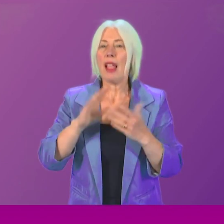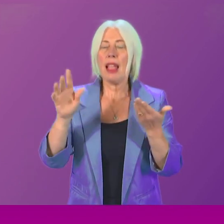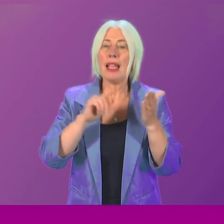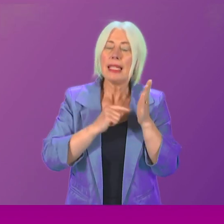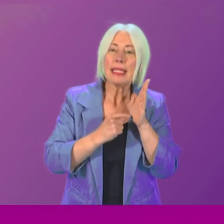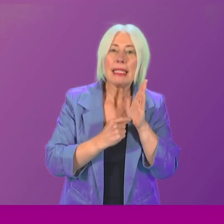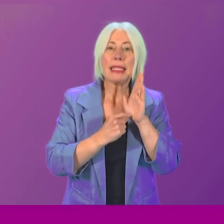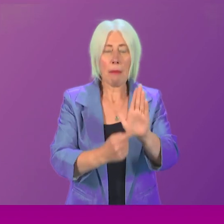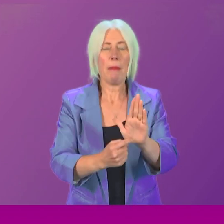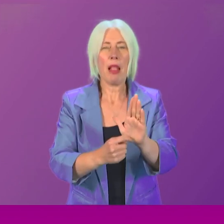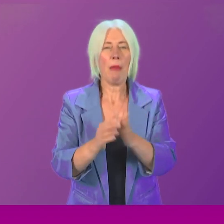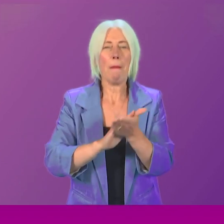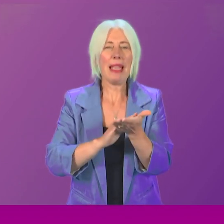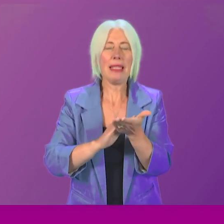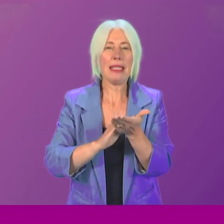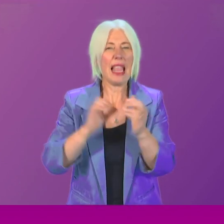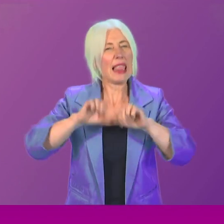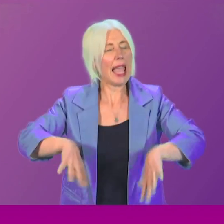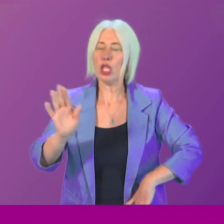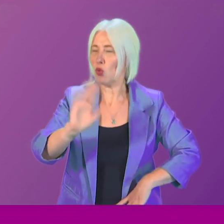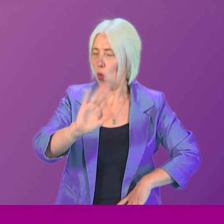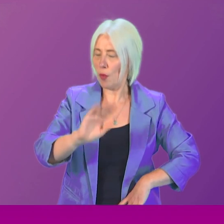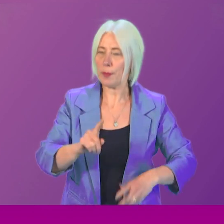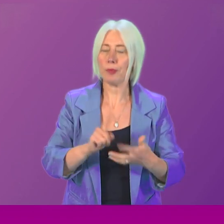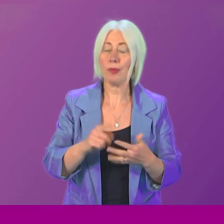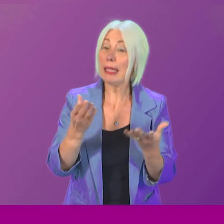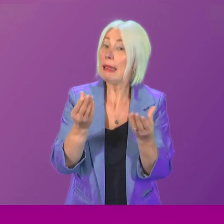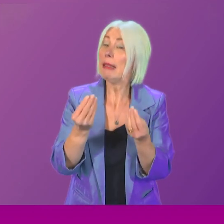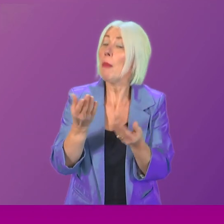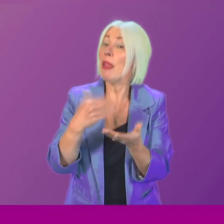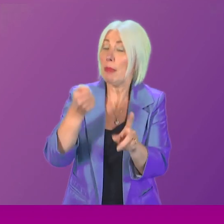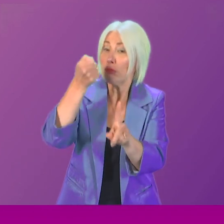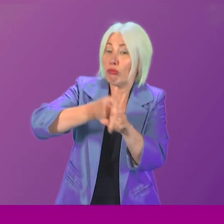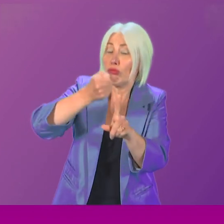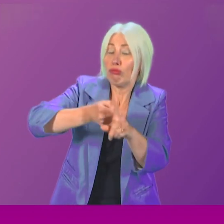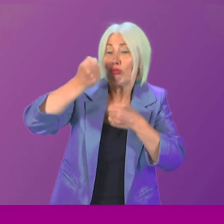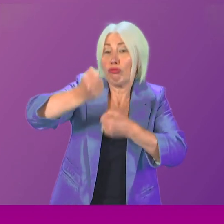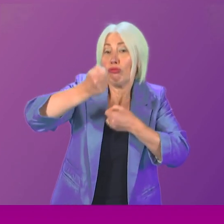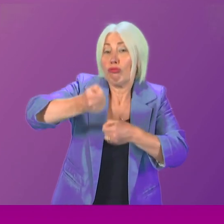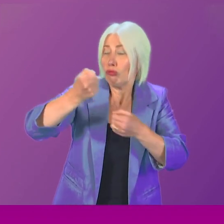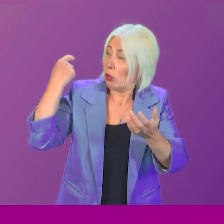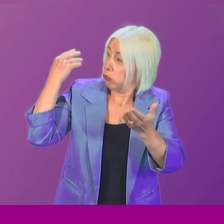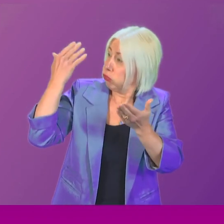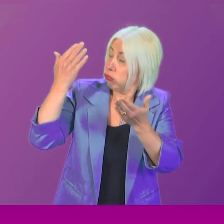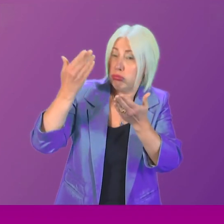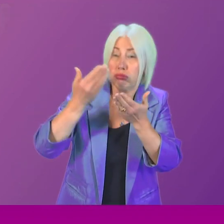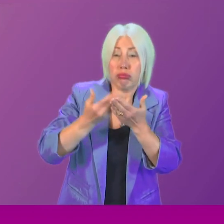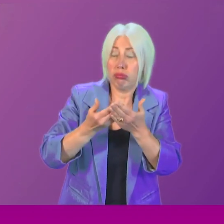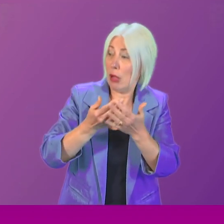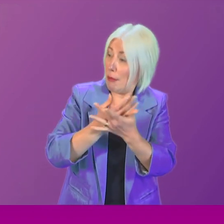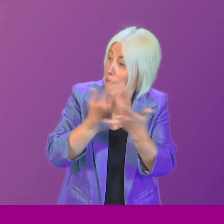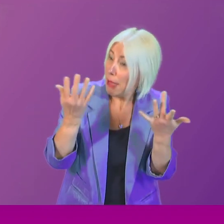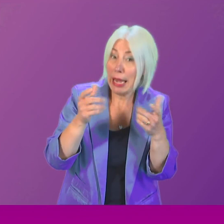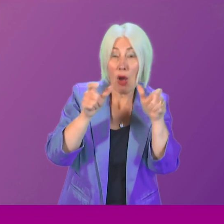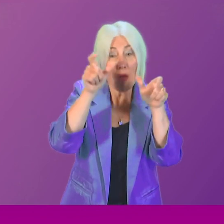meaningful for that. It is something that has been campaigned for tirelessly over many years by many of the